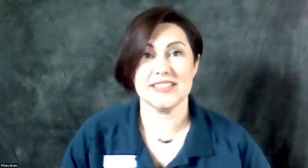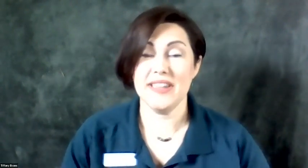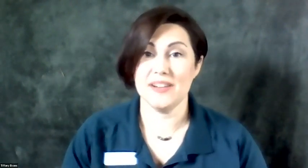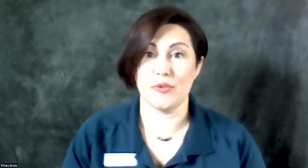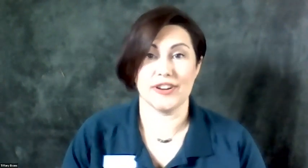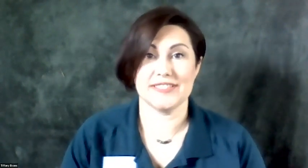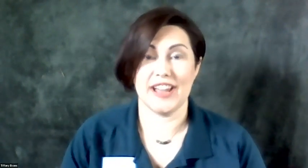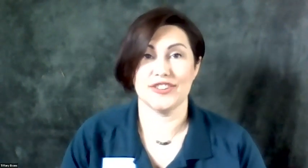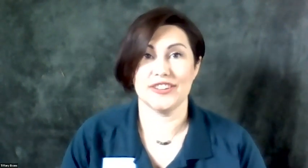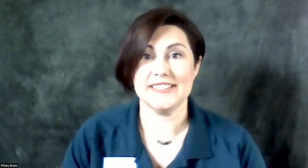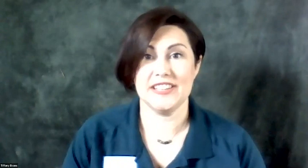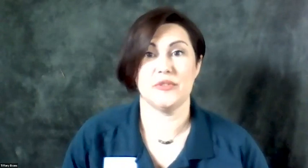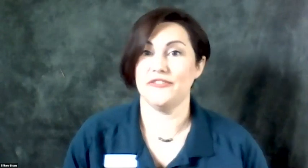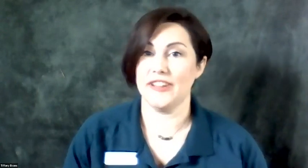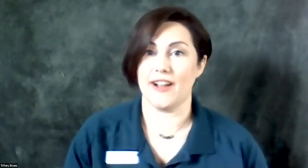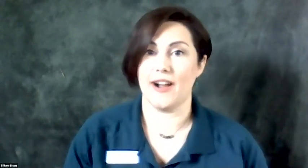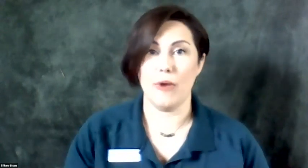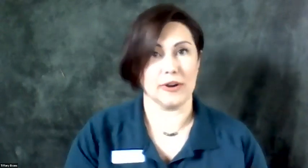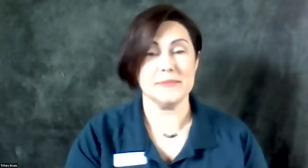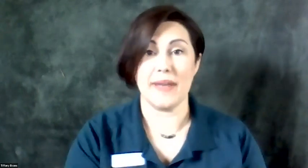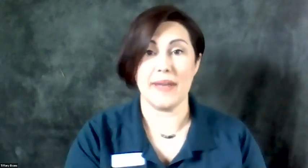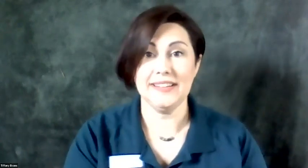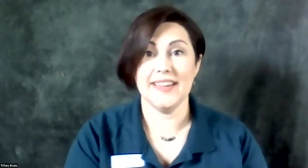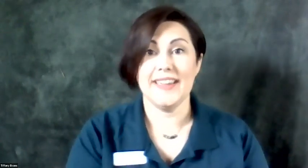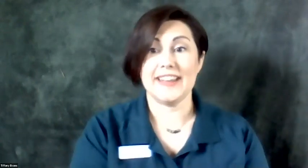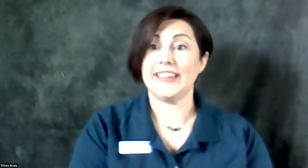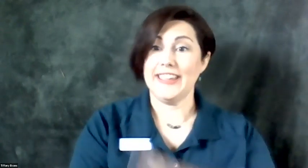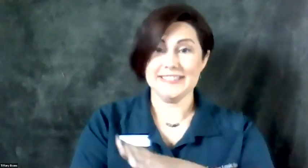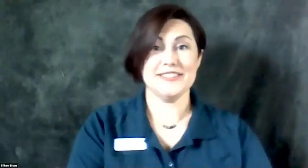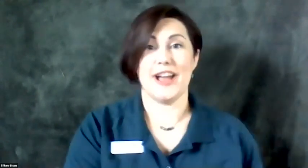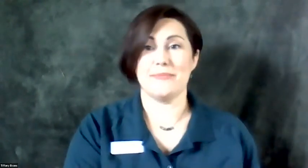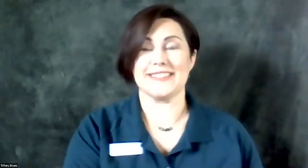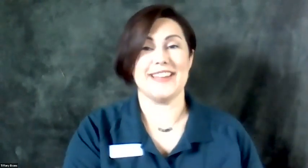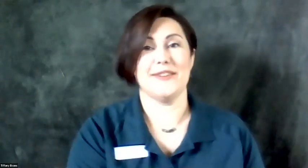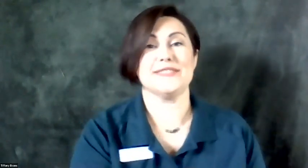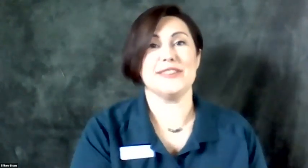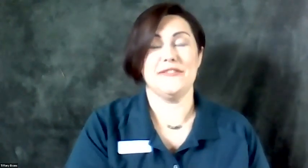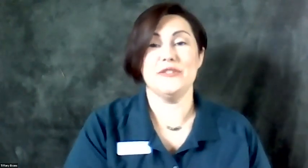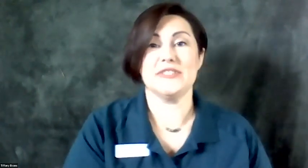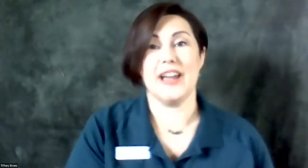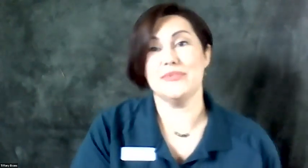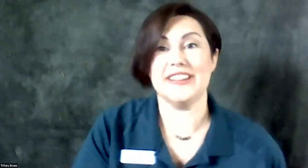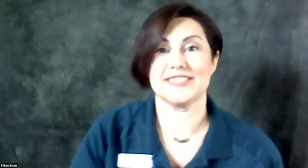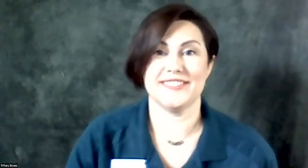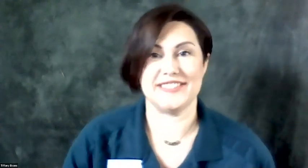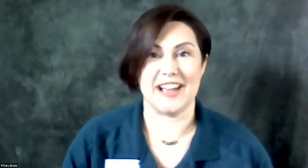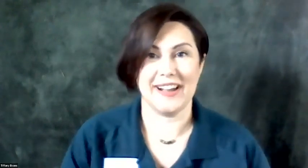animal words and you're going to see if you can figure out what word I'm spelling And I can see the chat box now. So if you type your answer in the chat box,